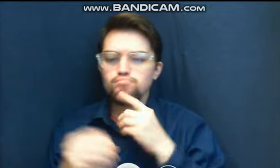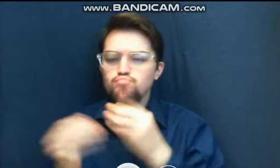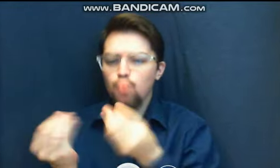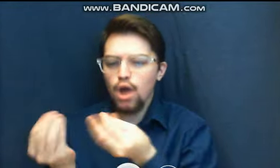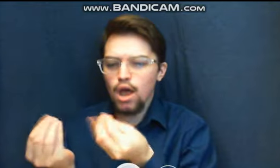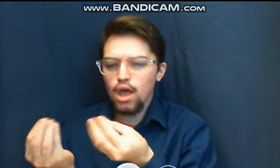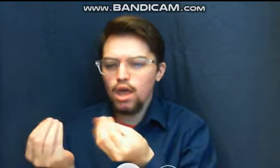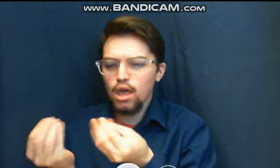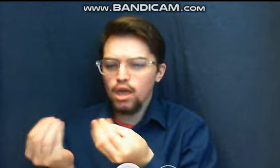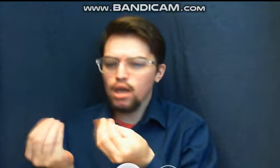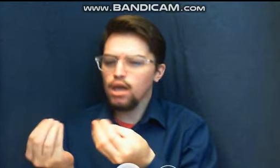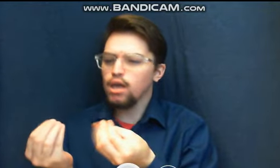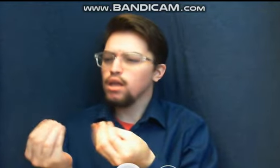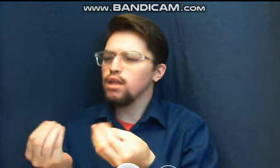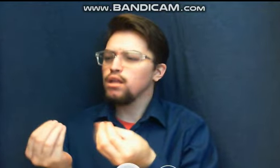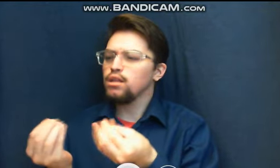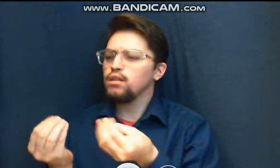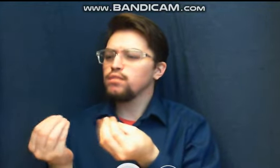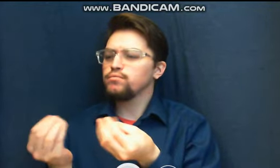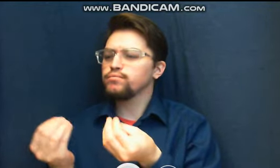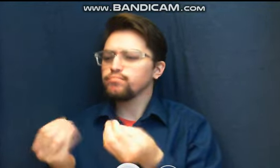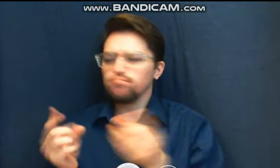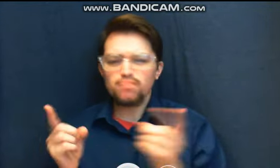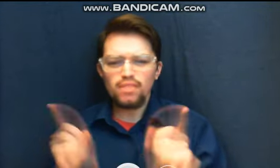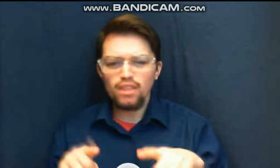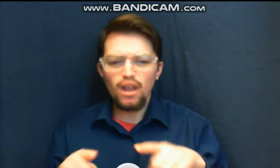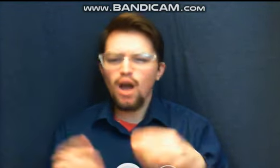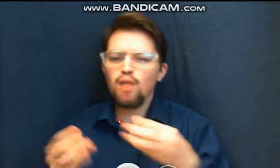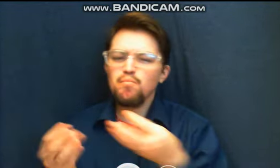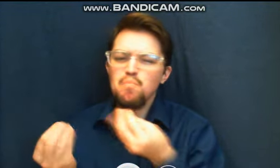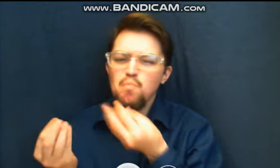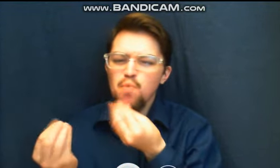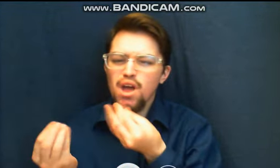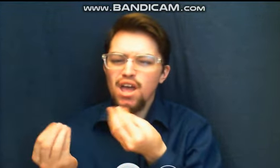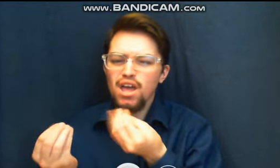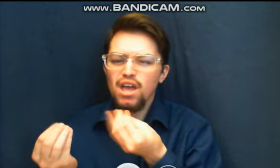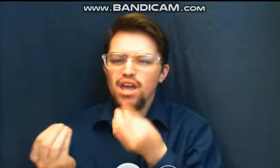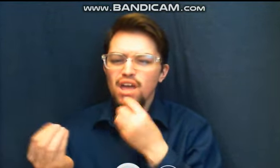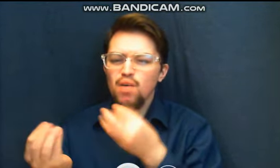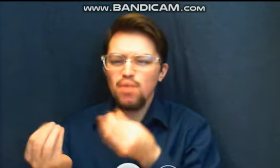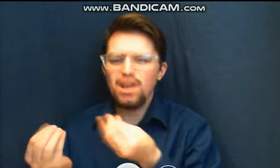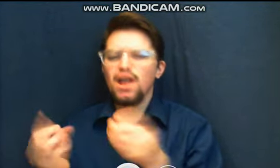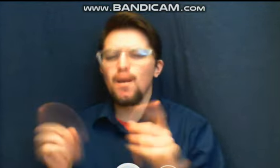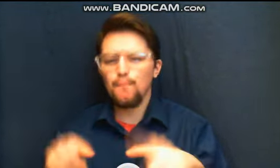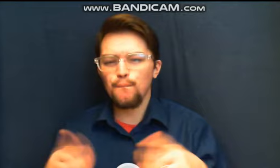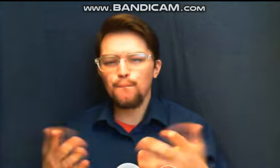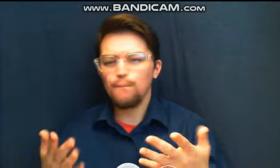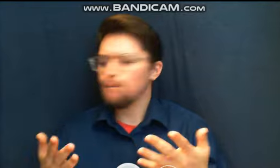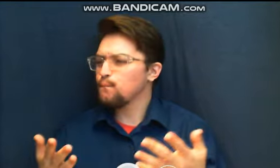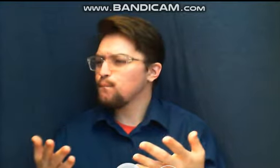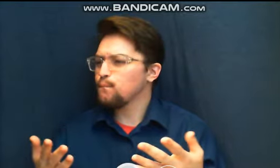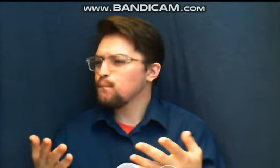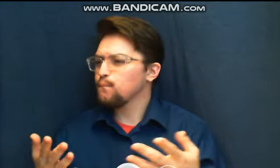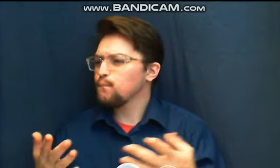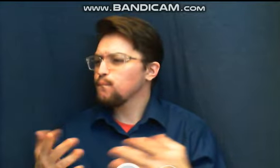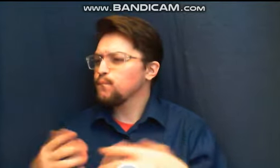so is it by going to the ground, yeah, it goes back up, the, into the air, into the ground, one